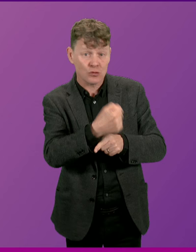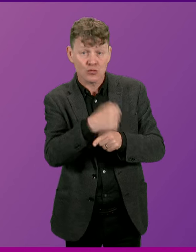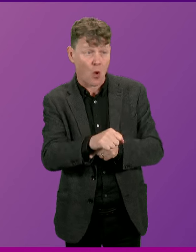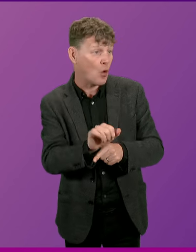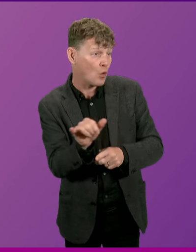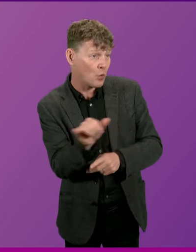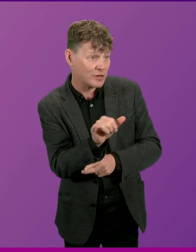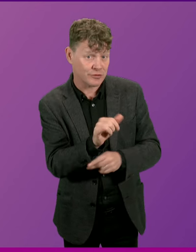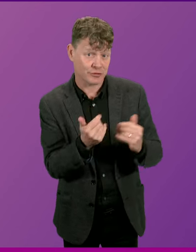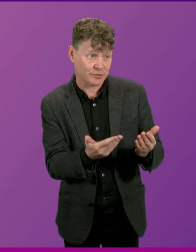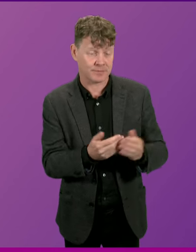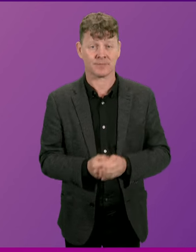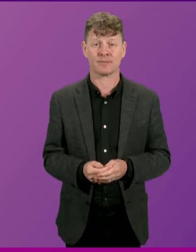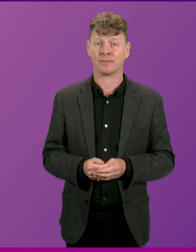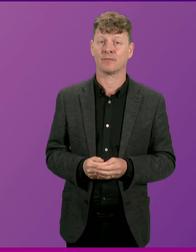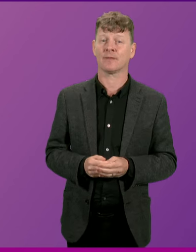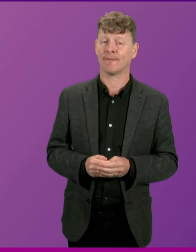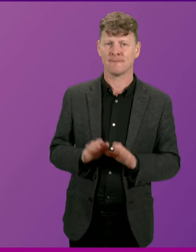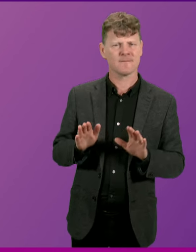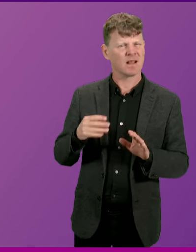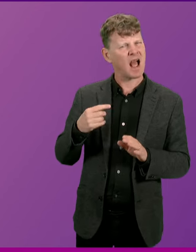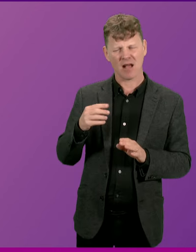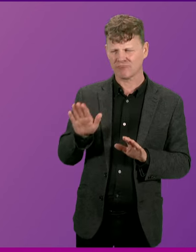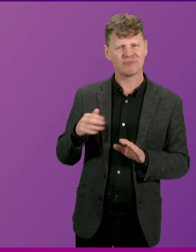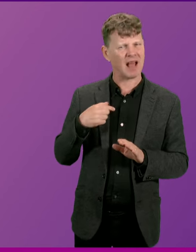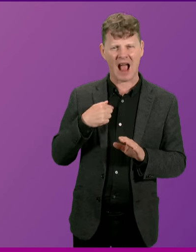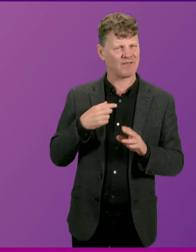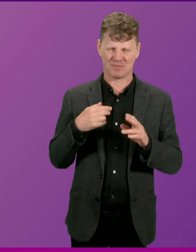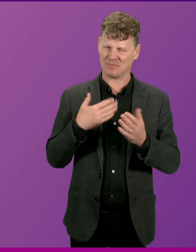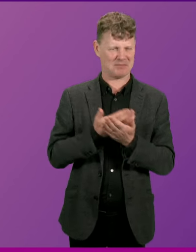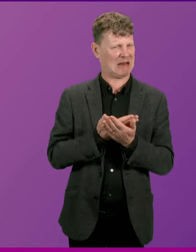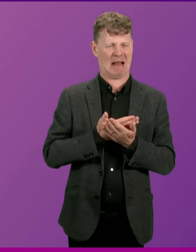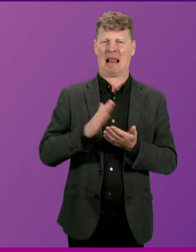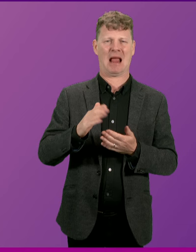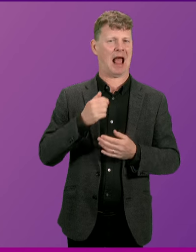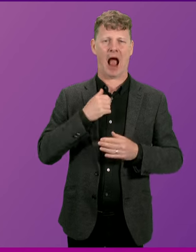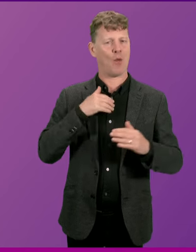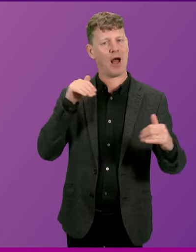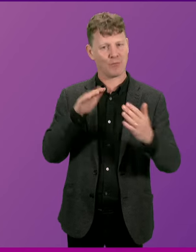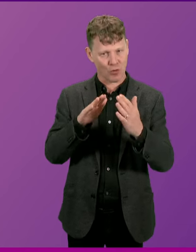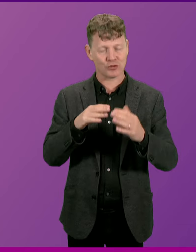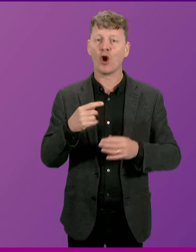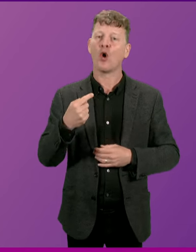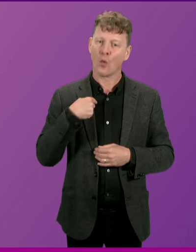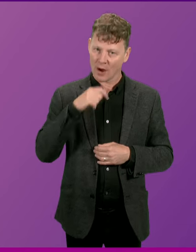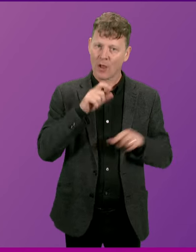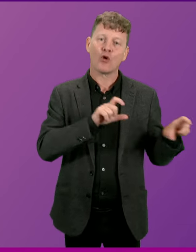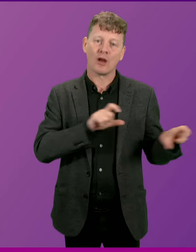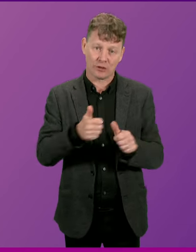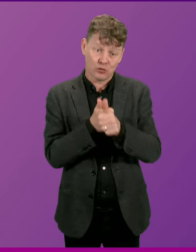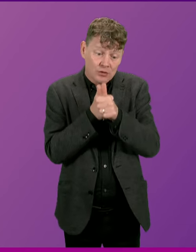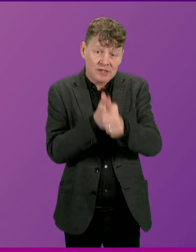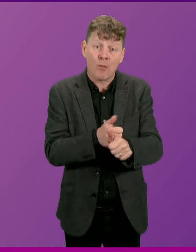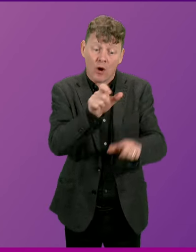First Minister. I have been very clear in our approach. And our approach is that we will continue to support the workers.